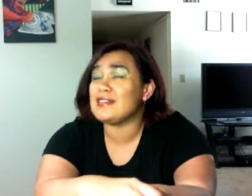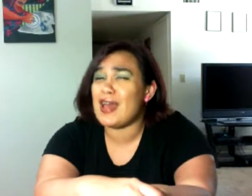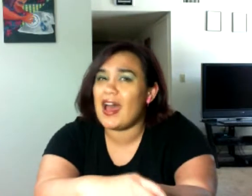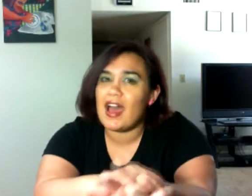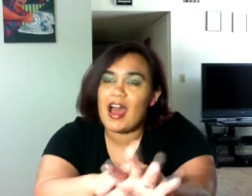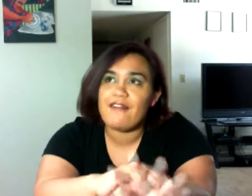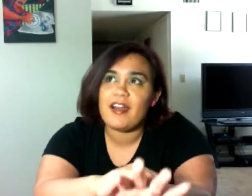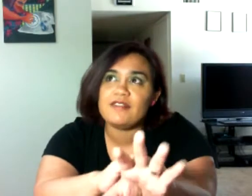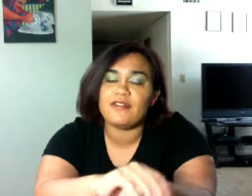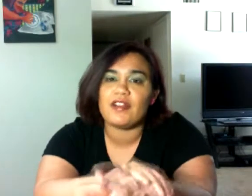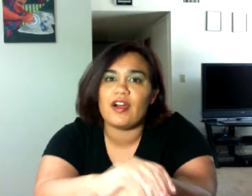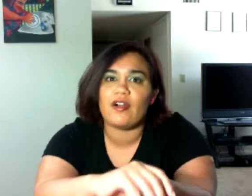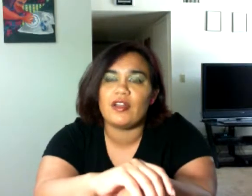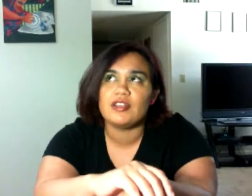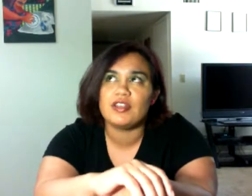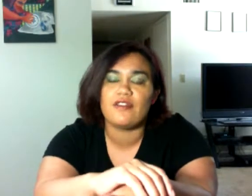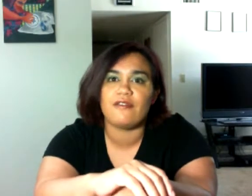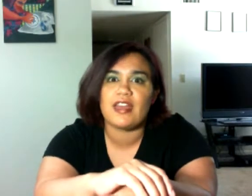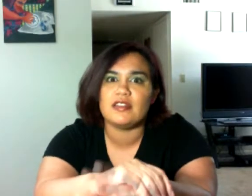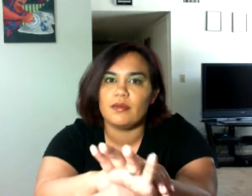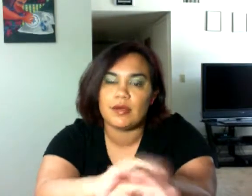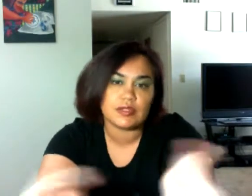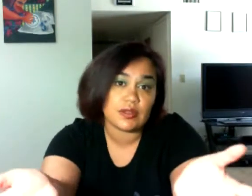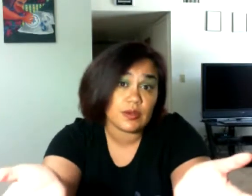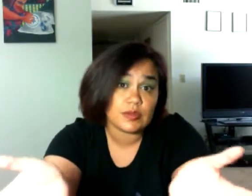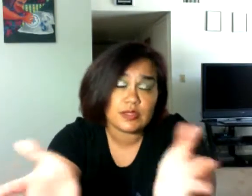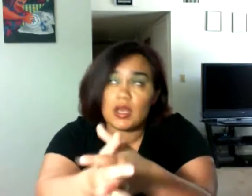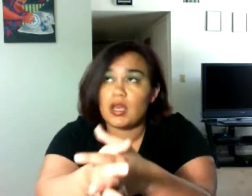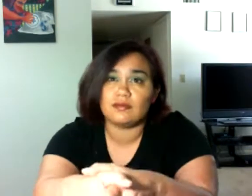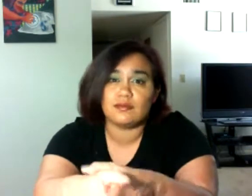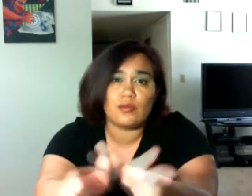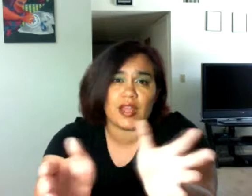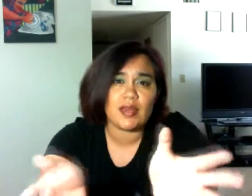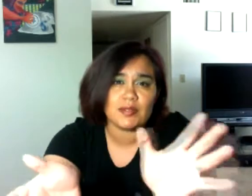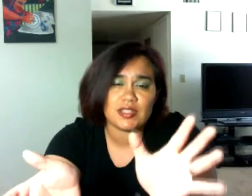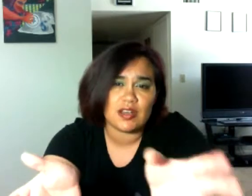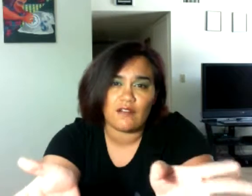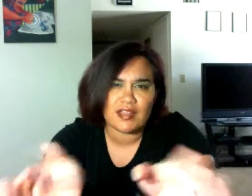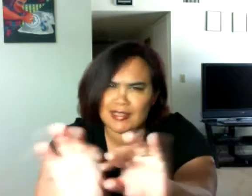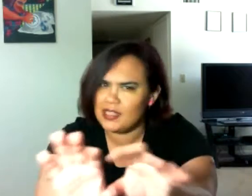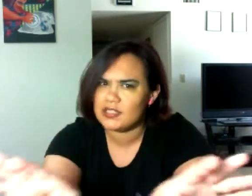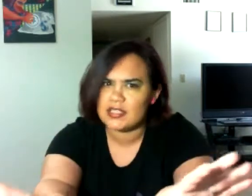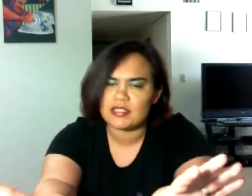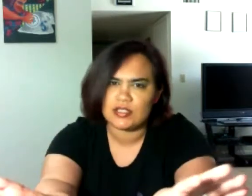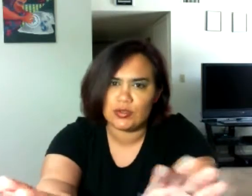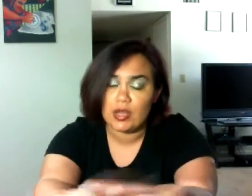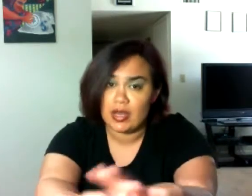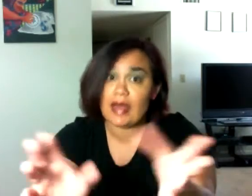I find it very hard to defend most of those. When it comes to dog fights, the easiest to not